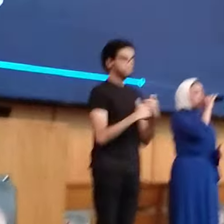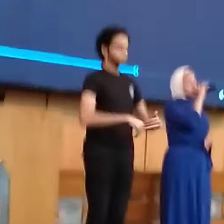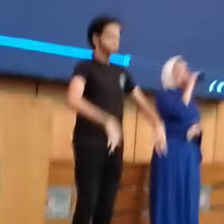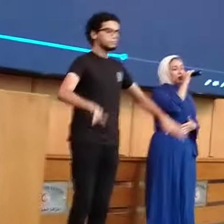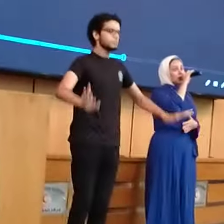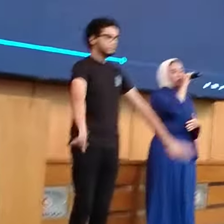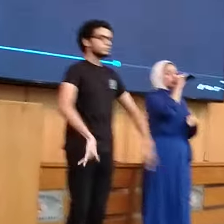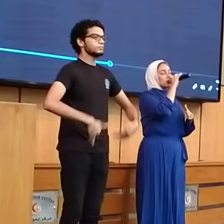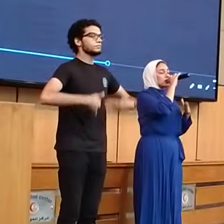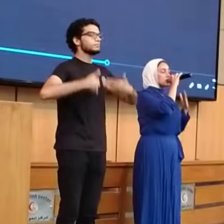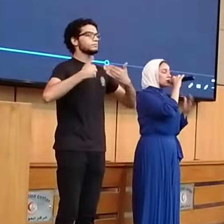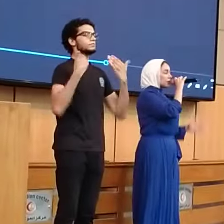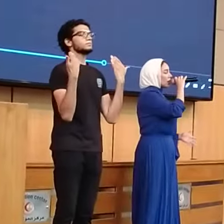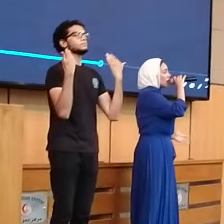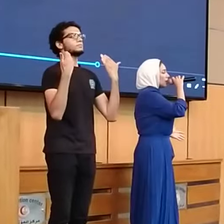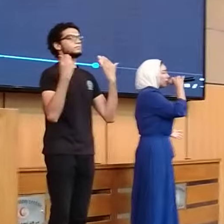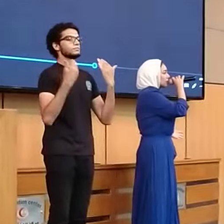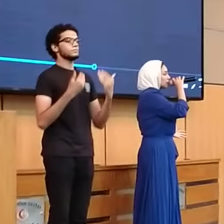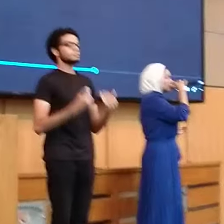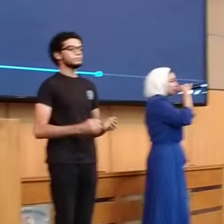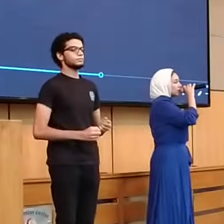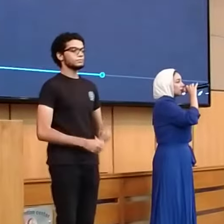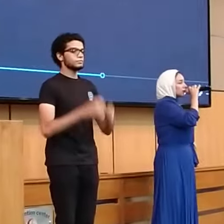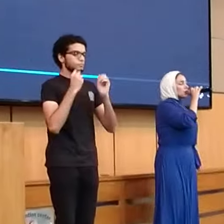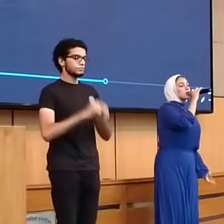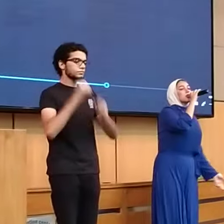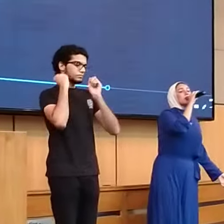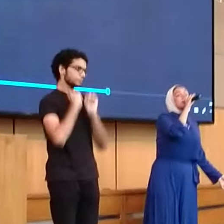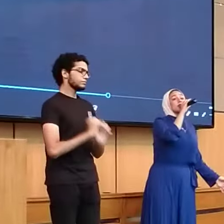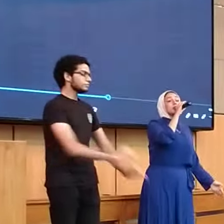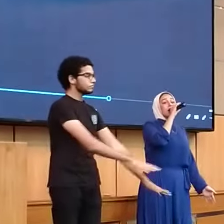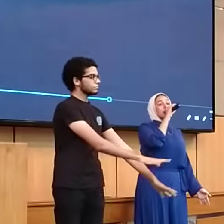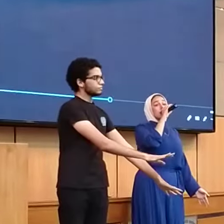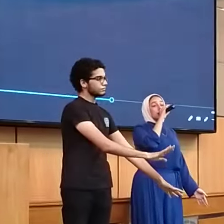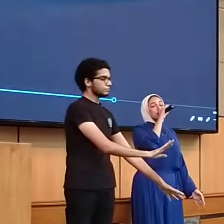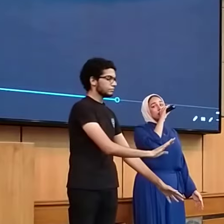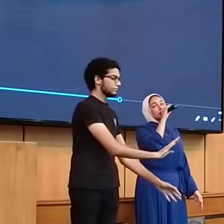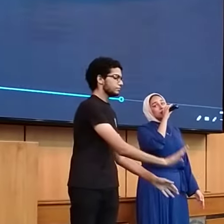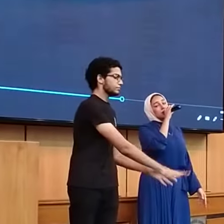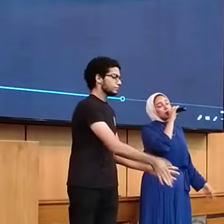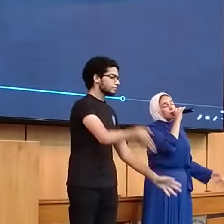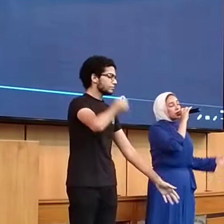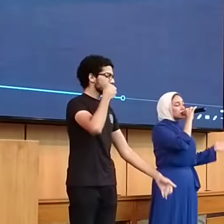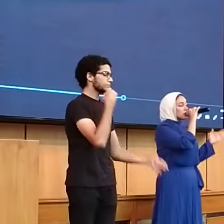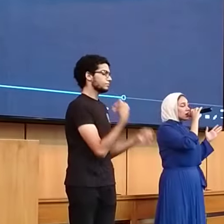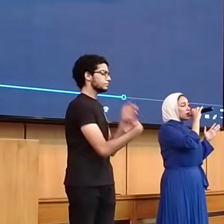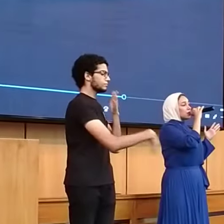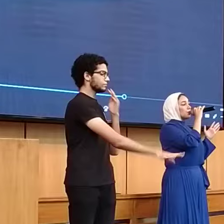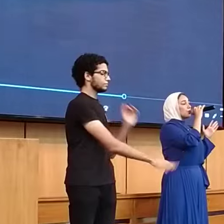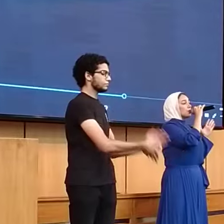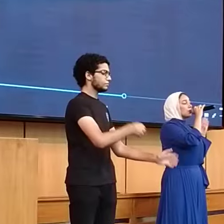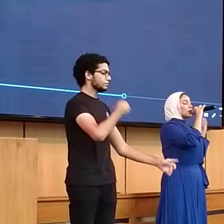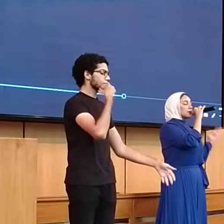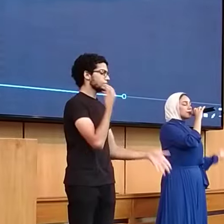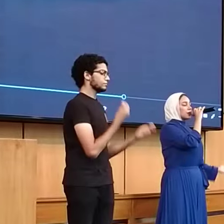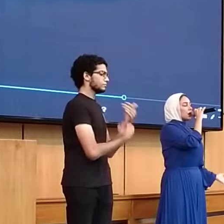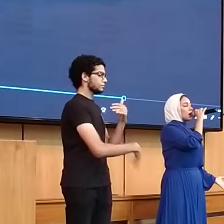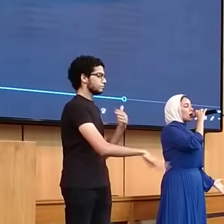we'll survive Muscle it, and you'll make time